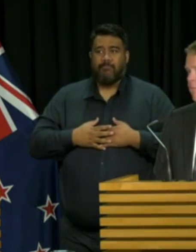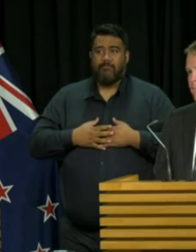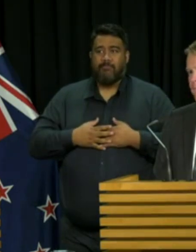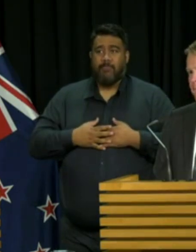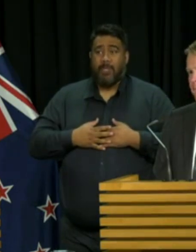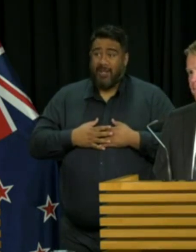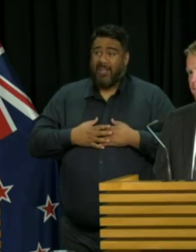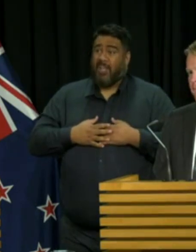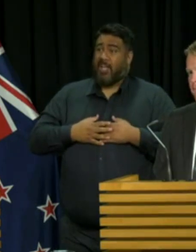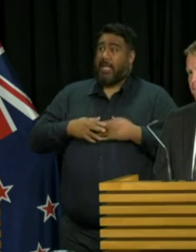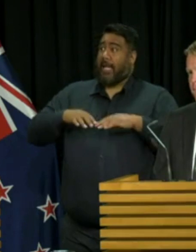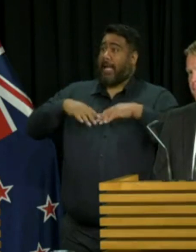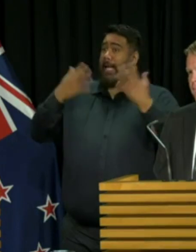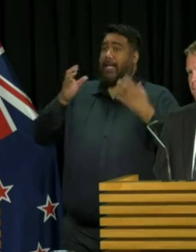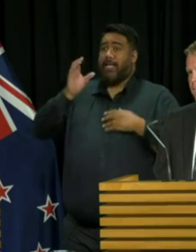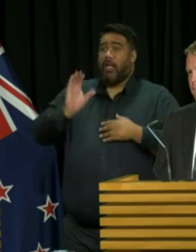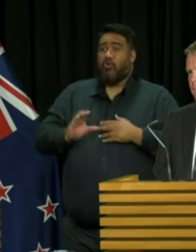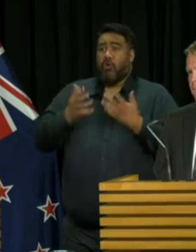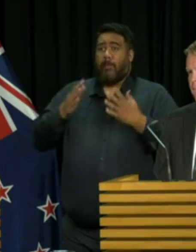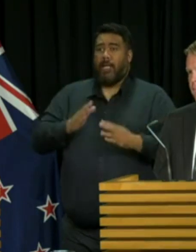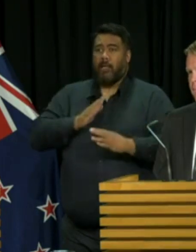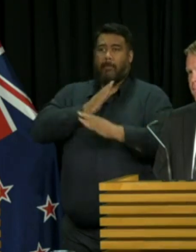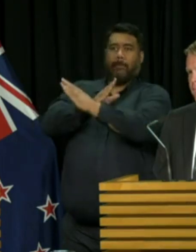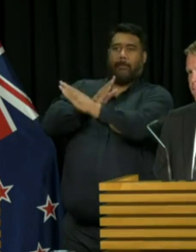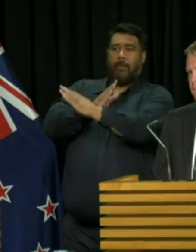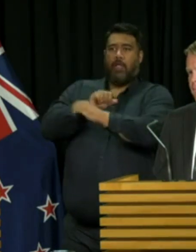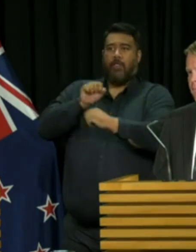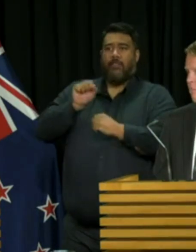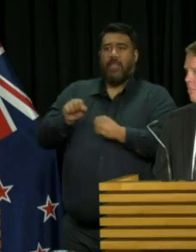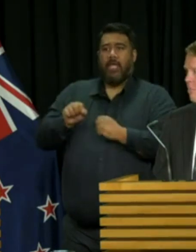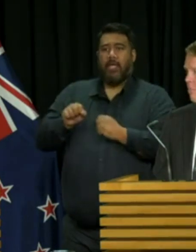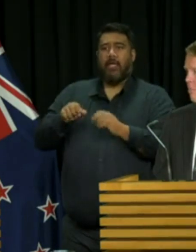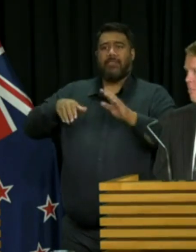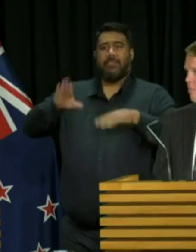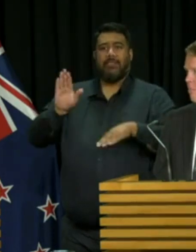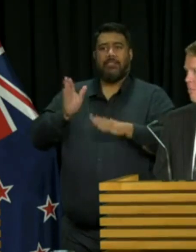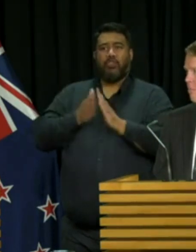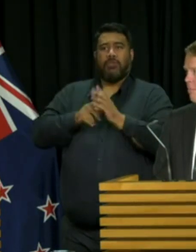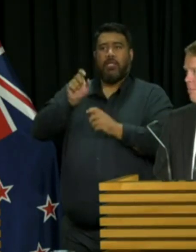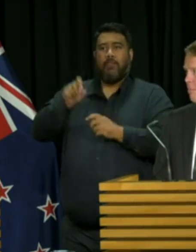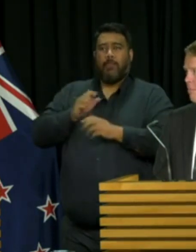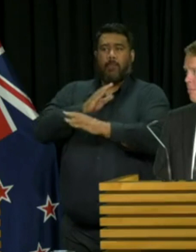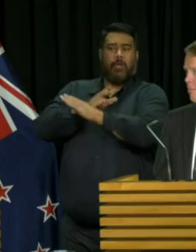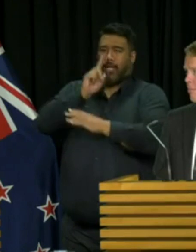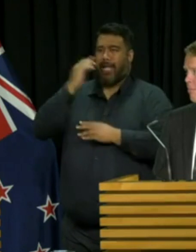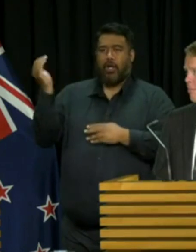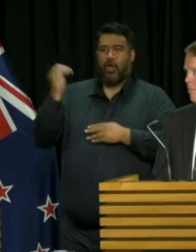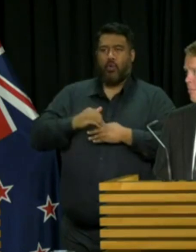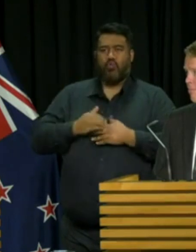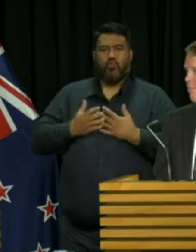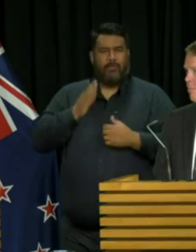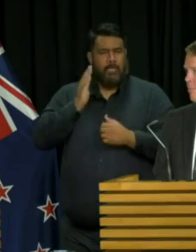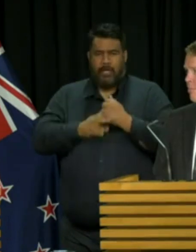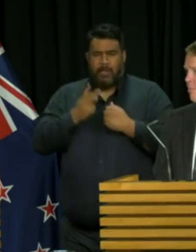citizens from being able to return to their country of citizenship. Because if you do that, you're essentially